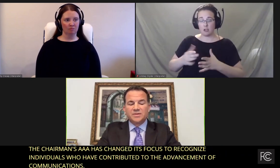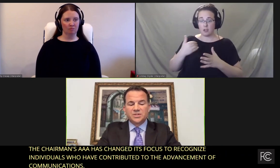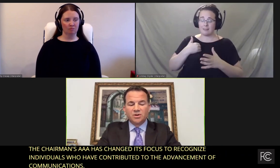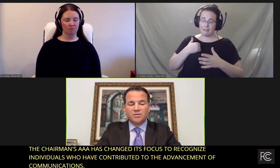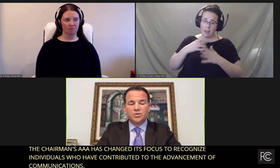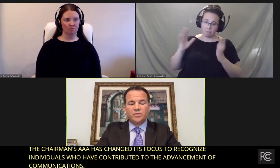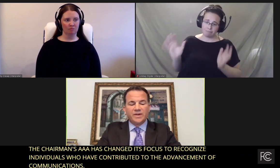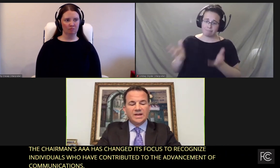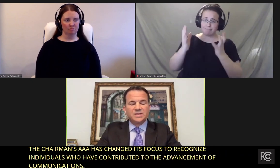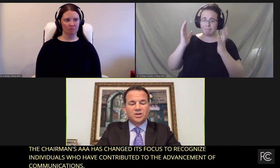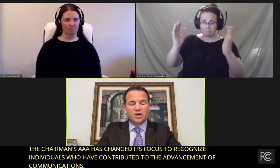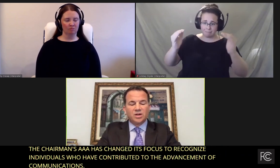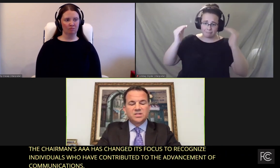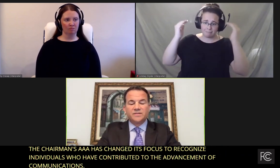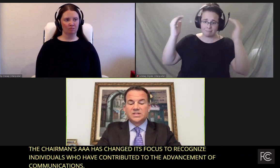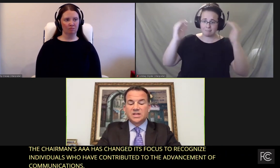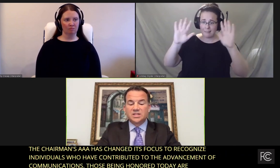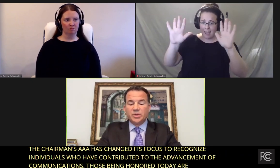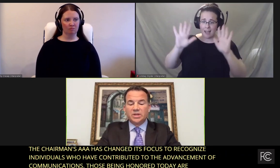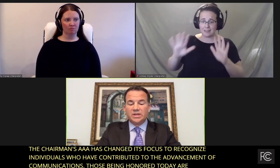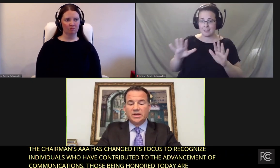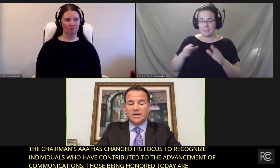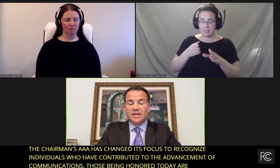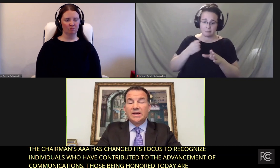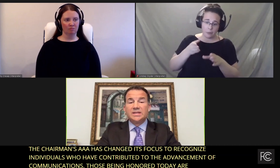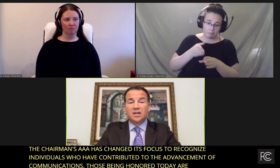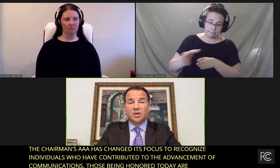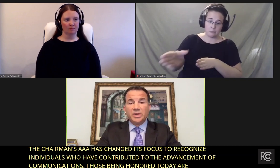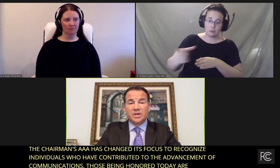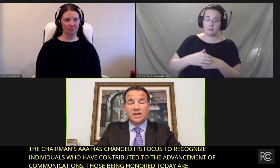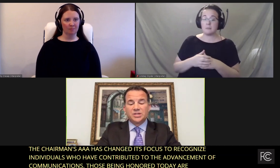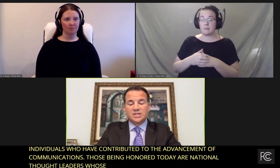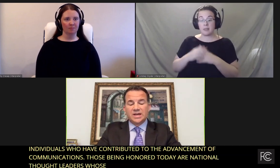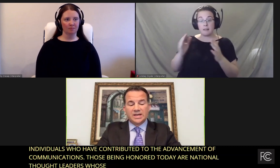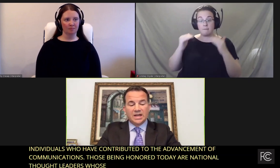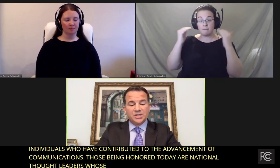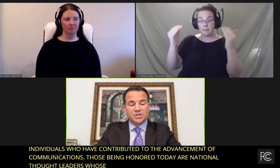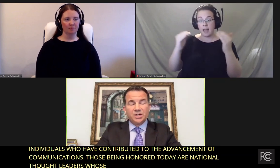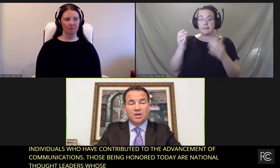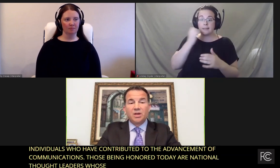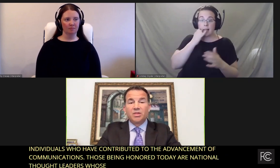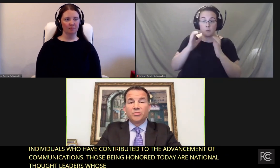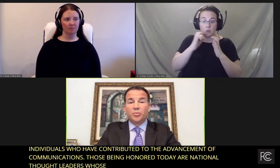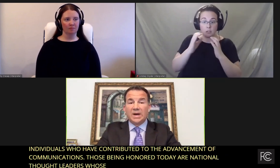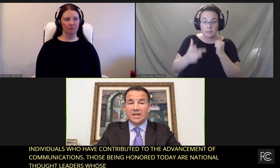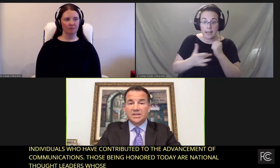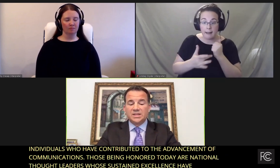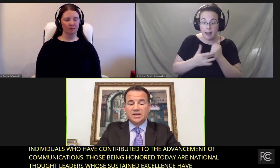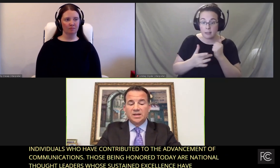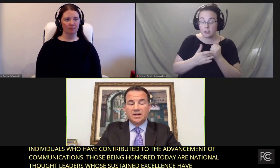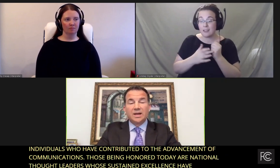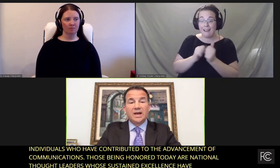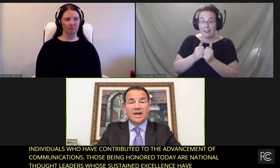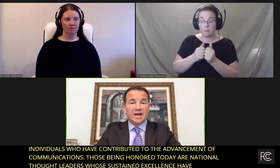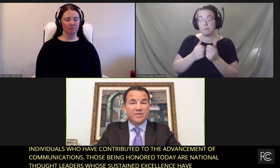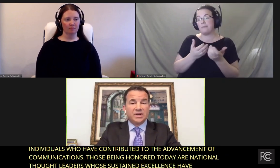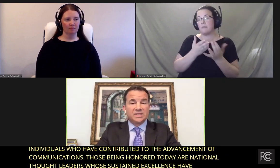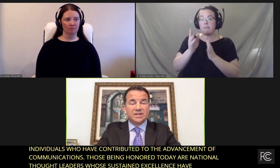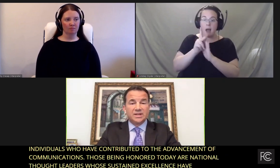have served to advance the cause of accessibility in telecommunications technology through policy,